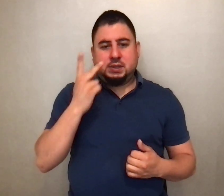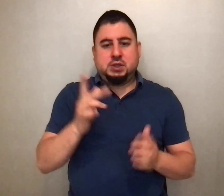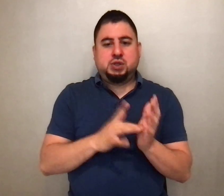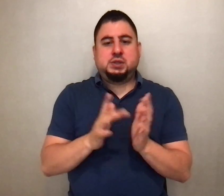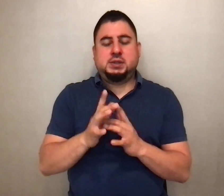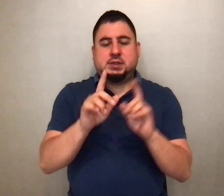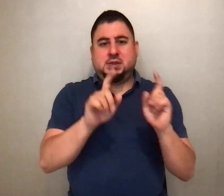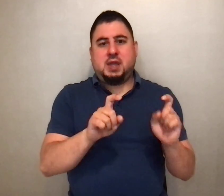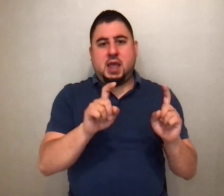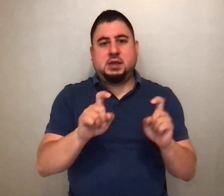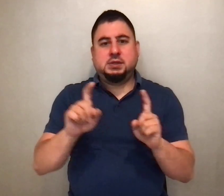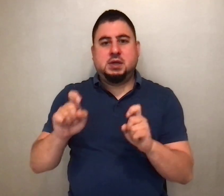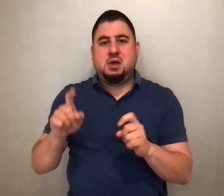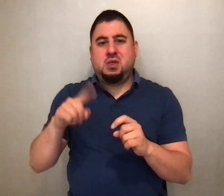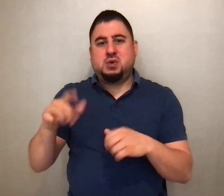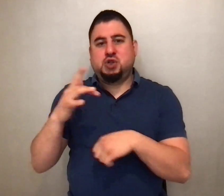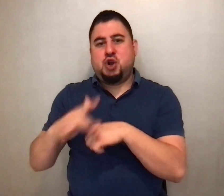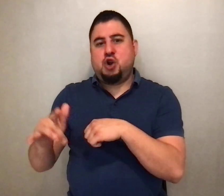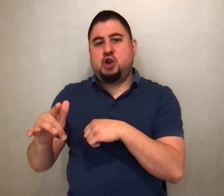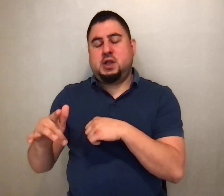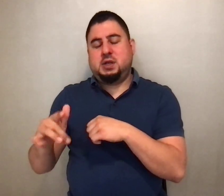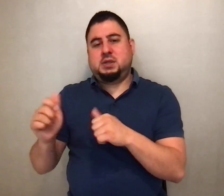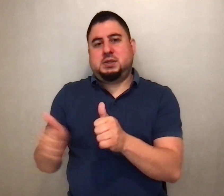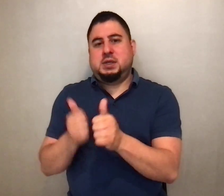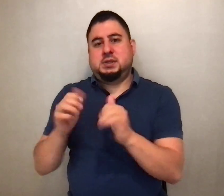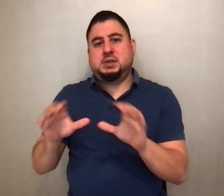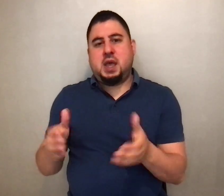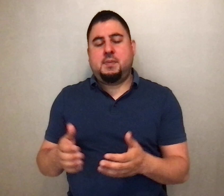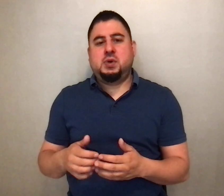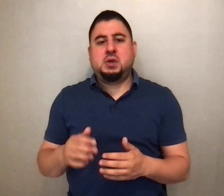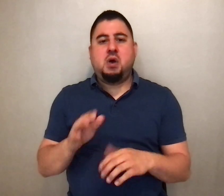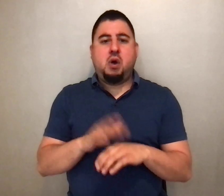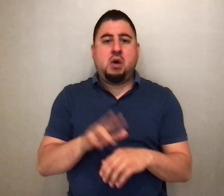those early disciples. Okay, they're on their way to Emmaus,